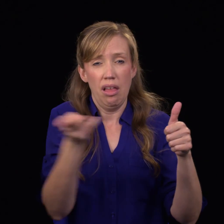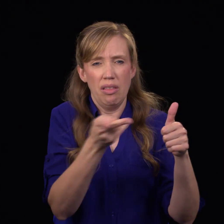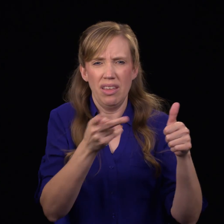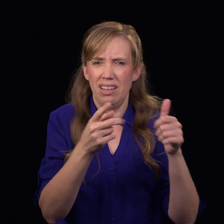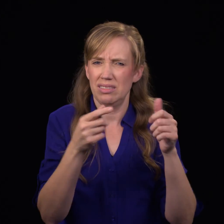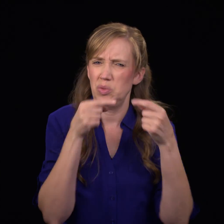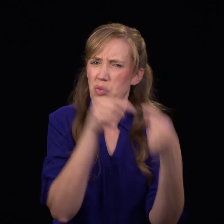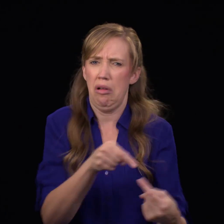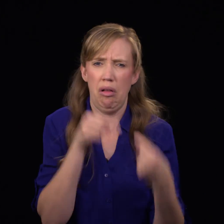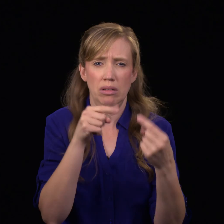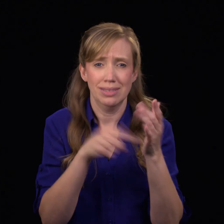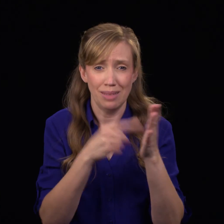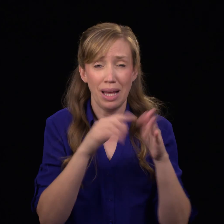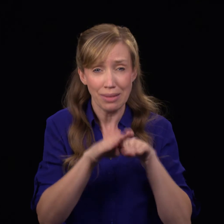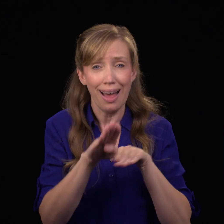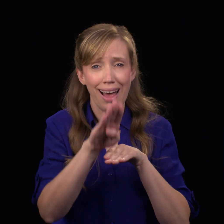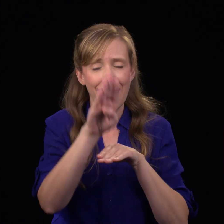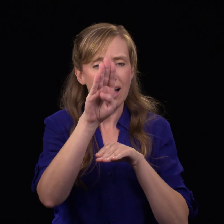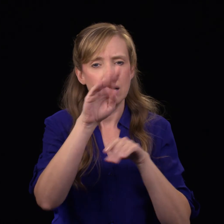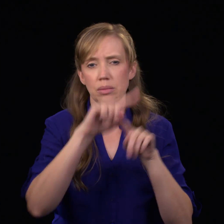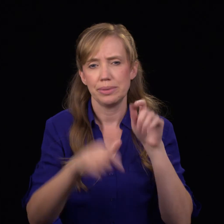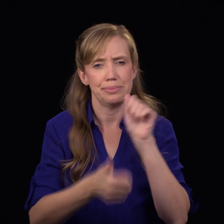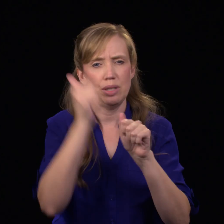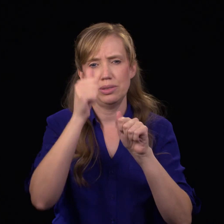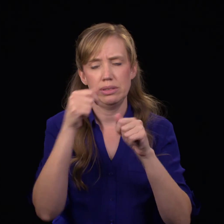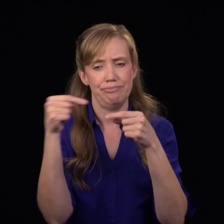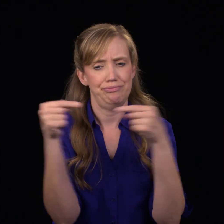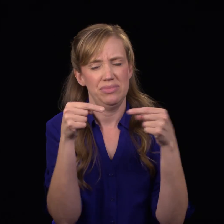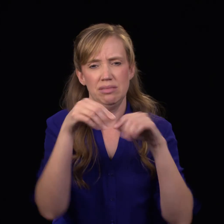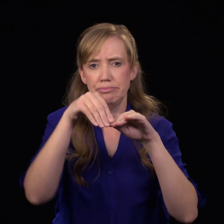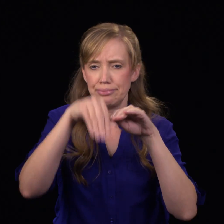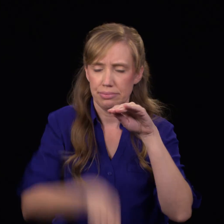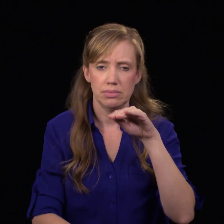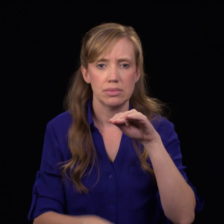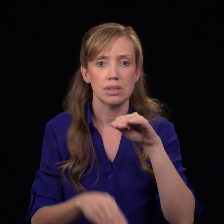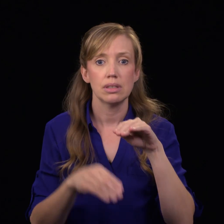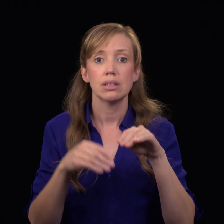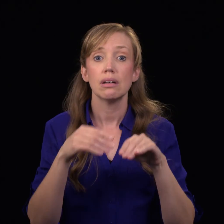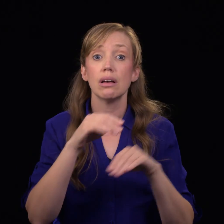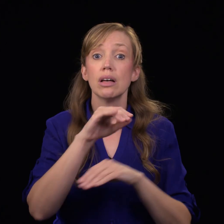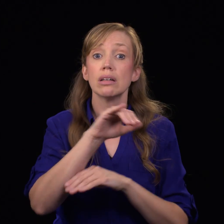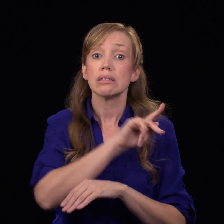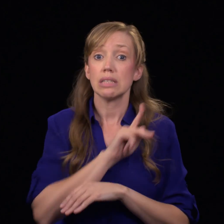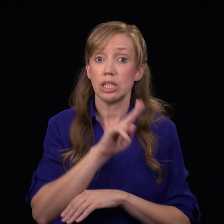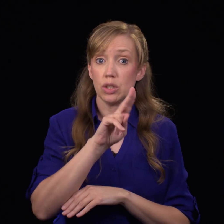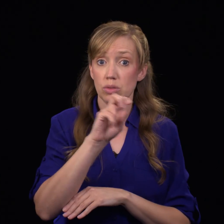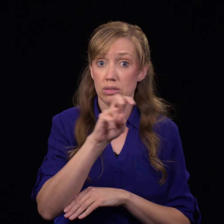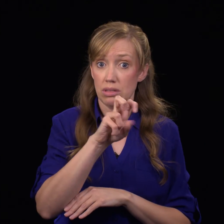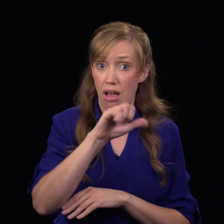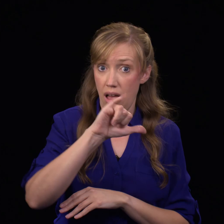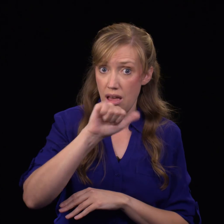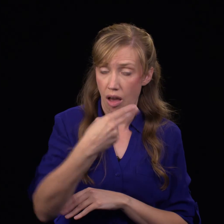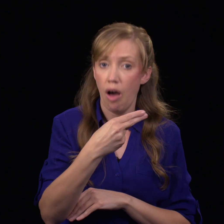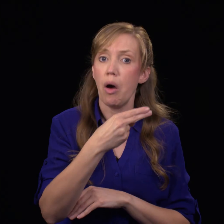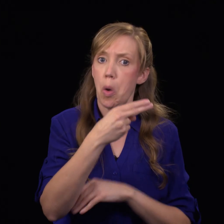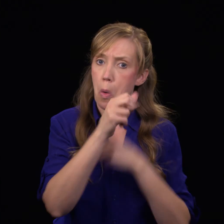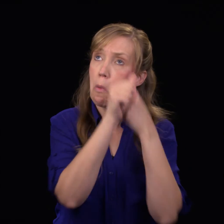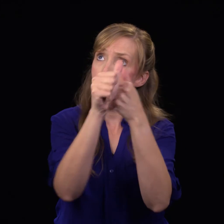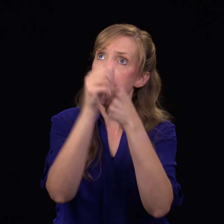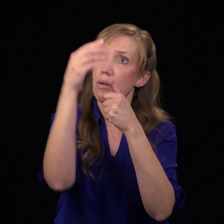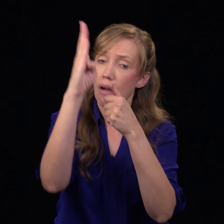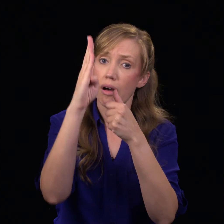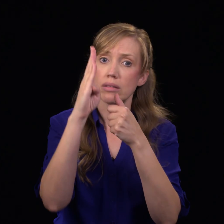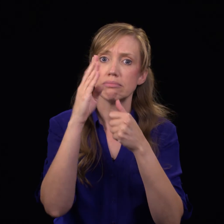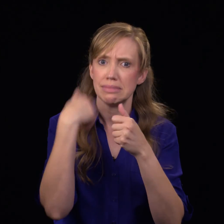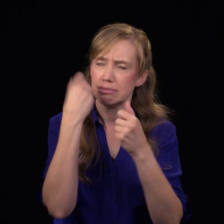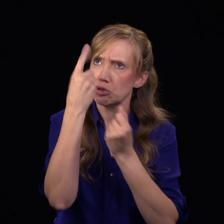King Uzziah did mostly right, and that's because of what we read in 2 Chronicles 26, 5. He sought God in the days of Zechariah, who